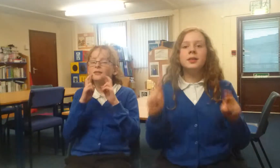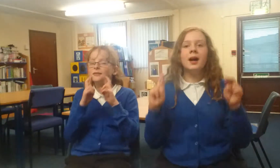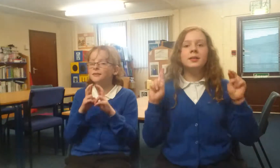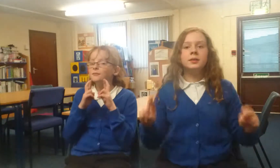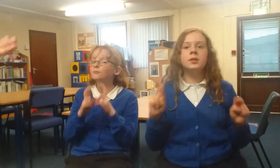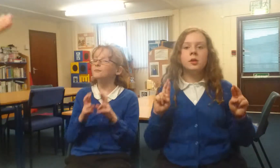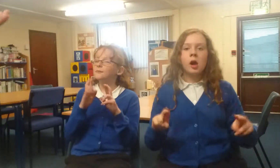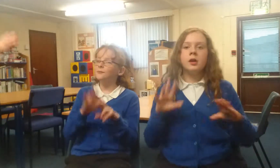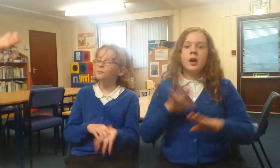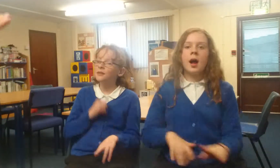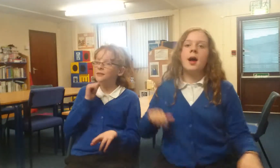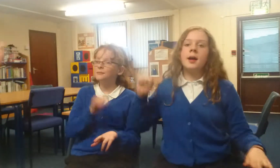Christmas